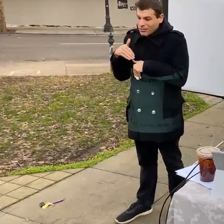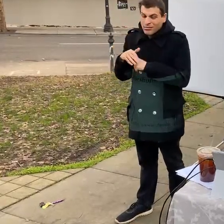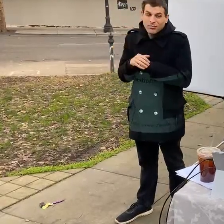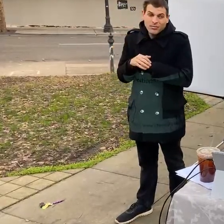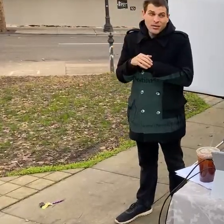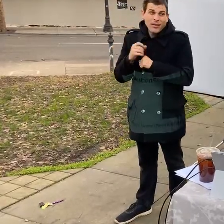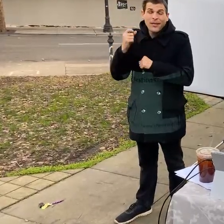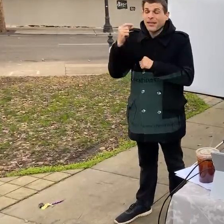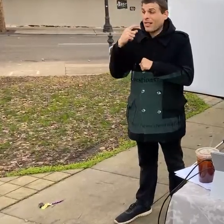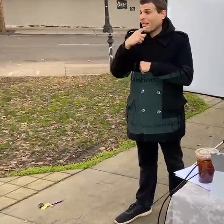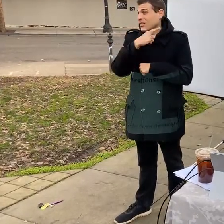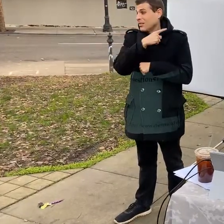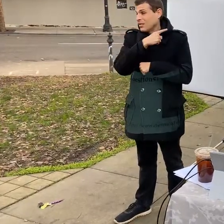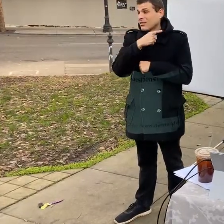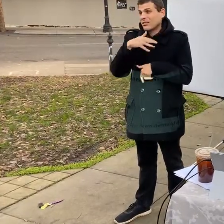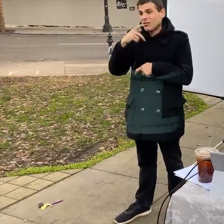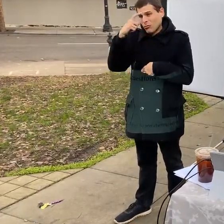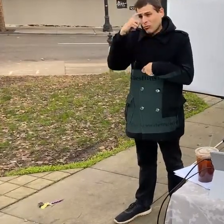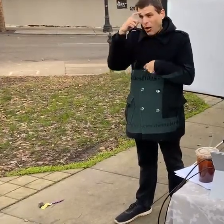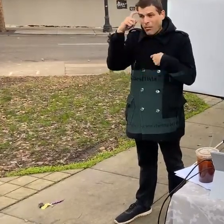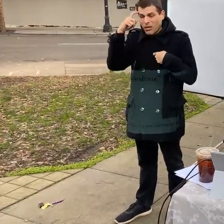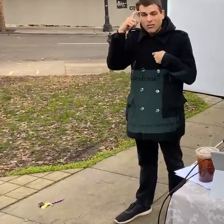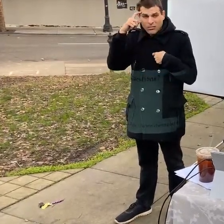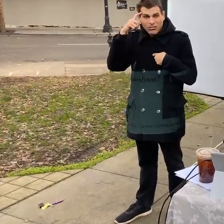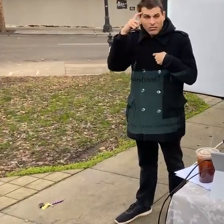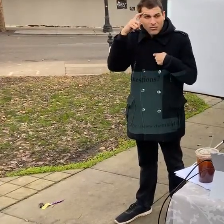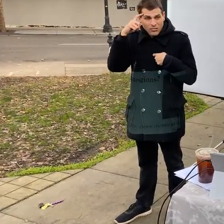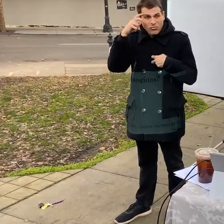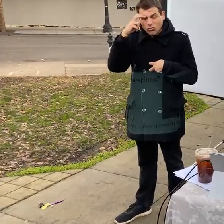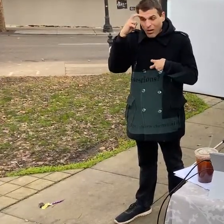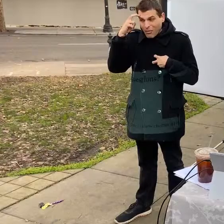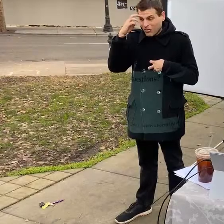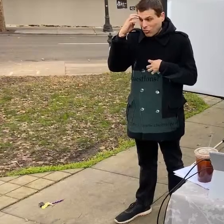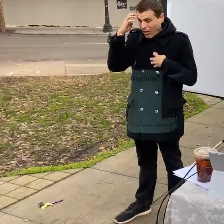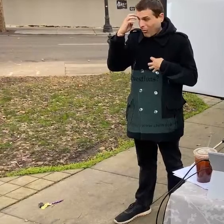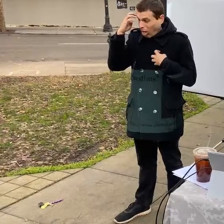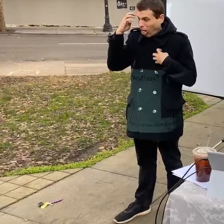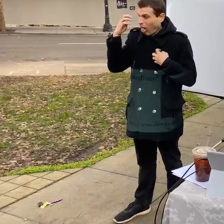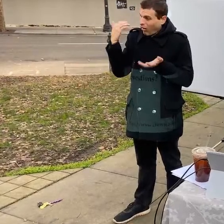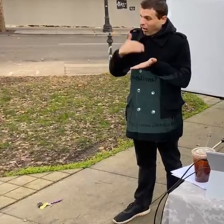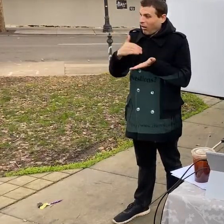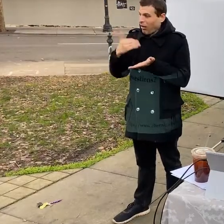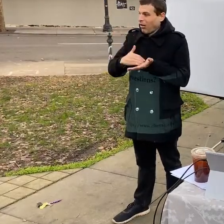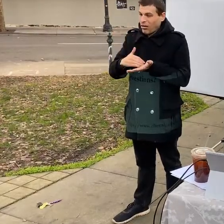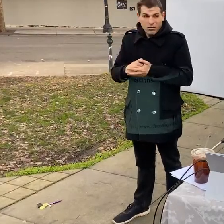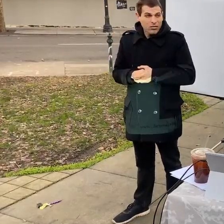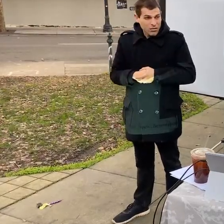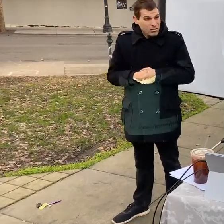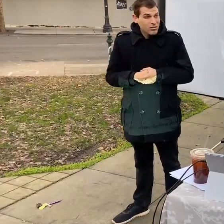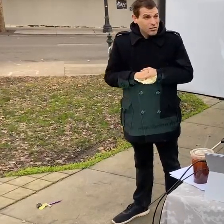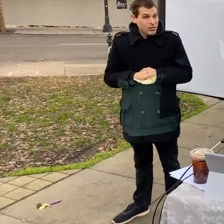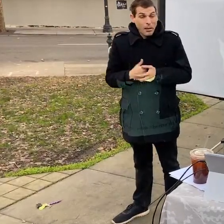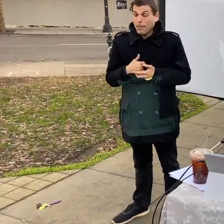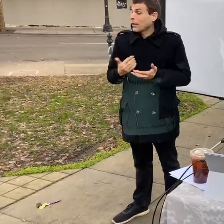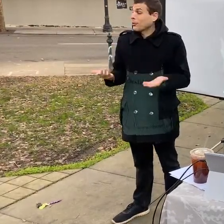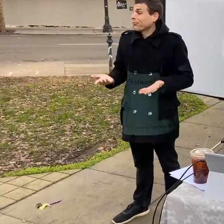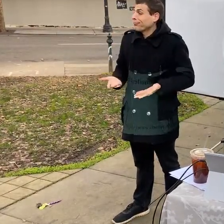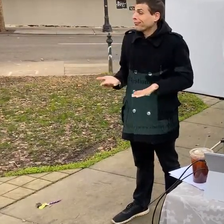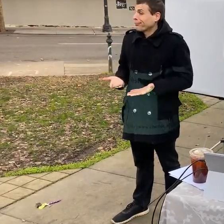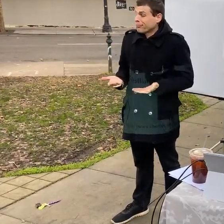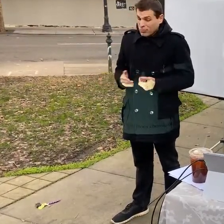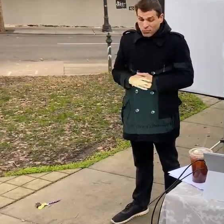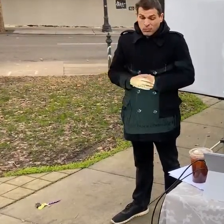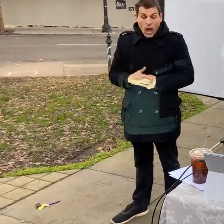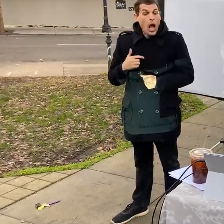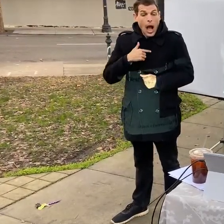admittedly really traumatizing right because i am here and i was